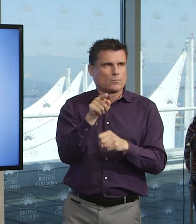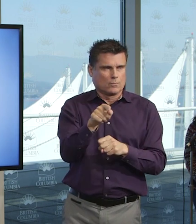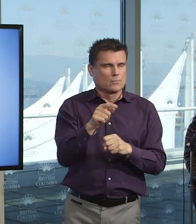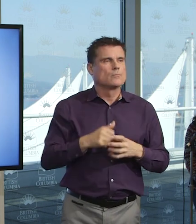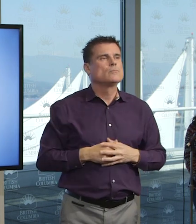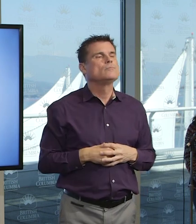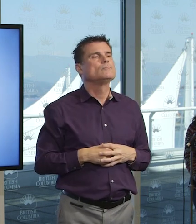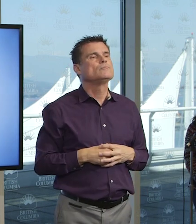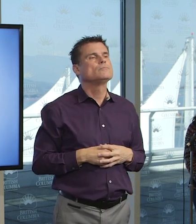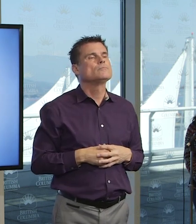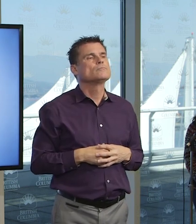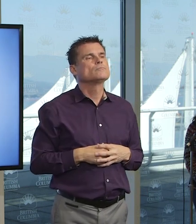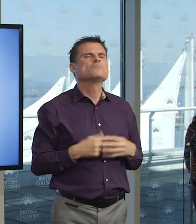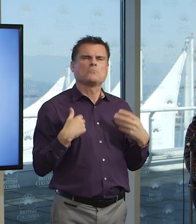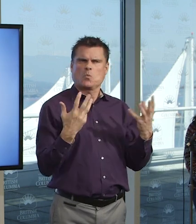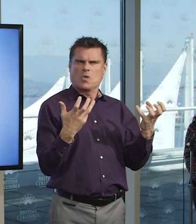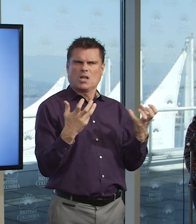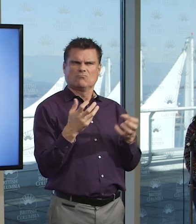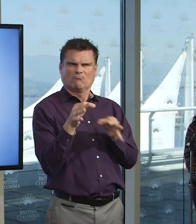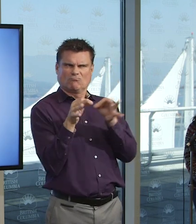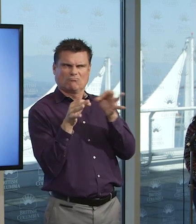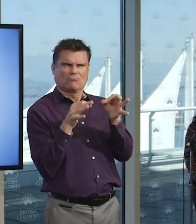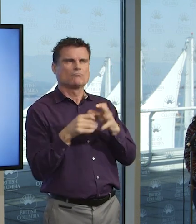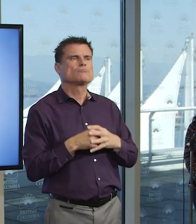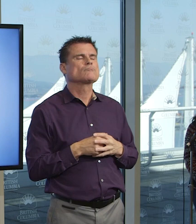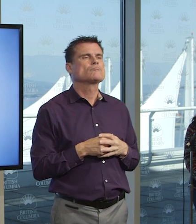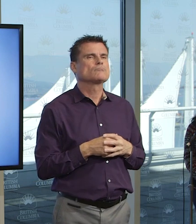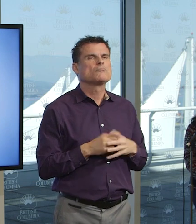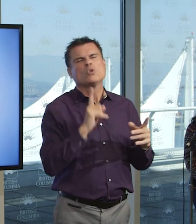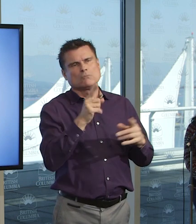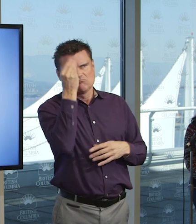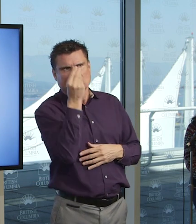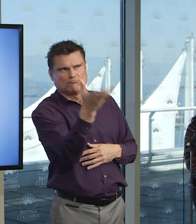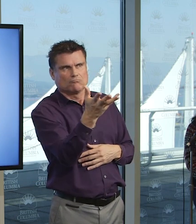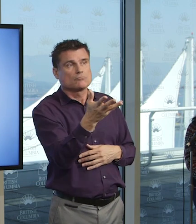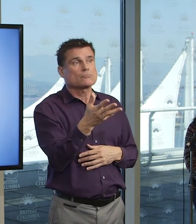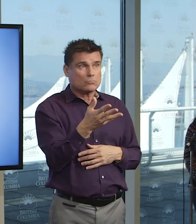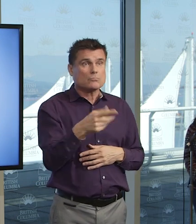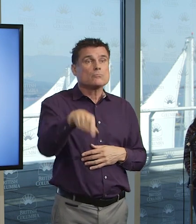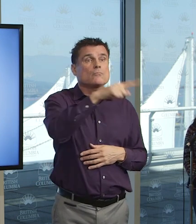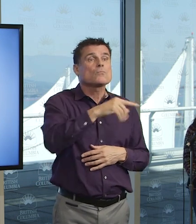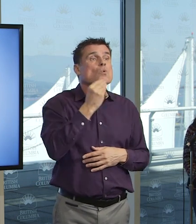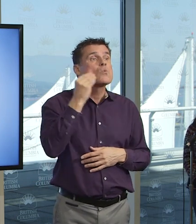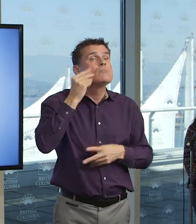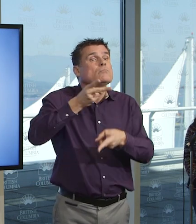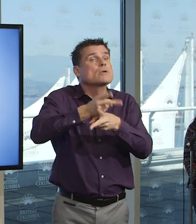protections that are happening in long-term care, which will be mirrored by similar releases in Fraser Health and Island Health today.